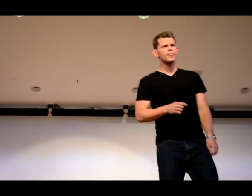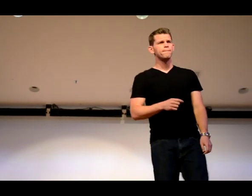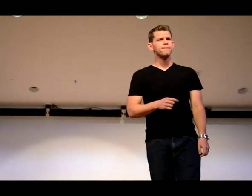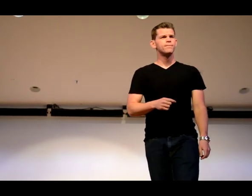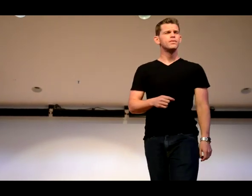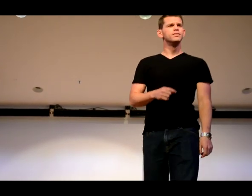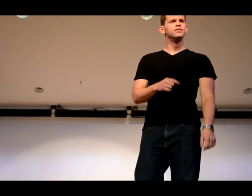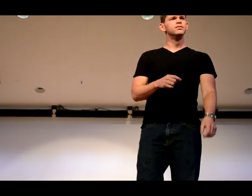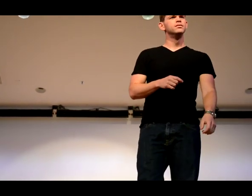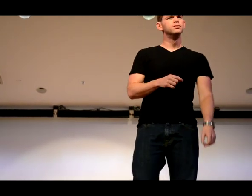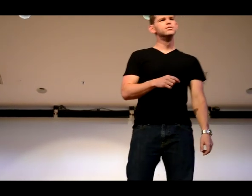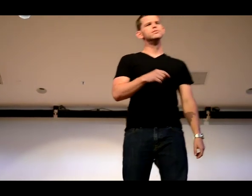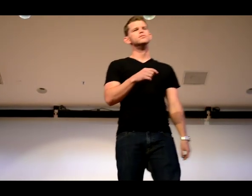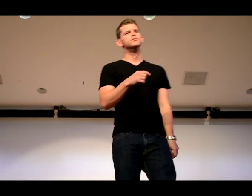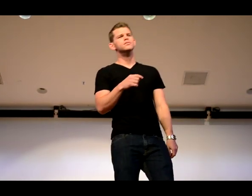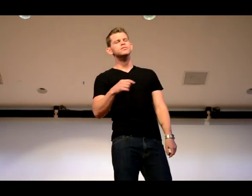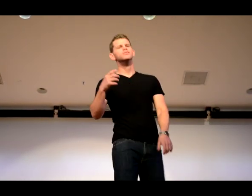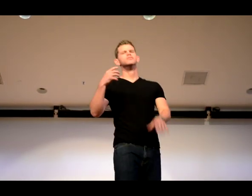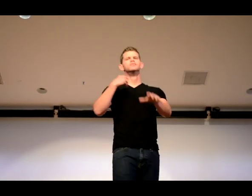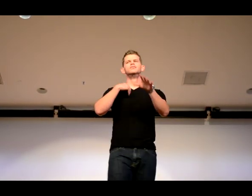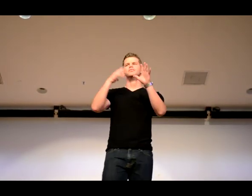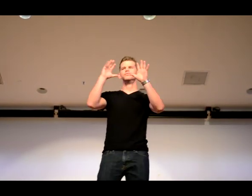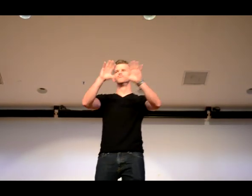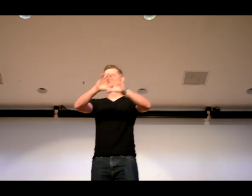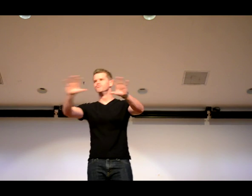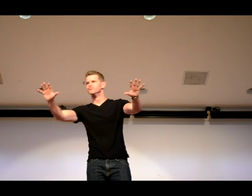What's your favorite team? You know, your, like, sports, football, baseball?